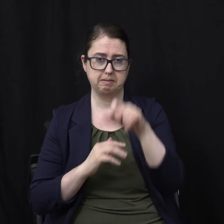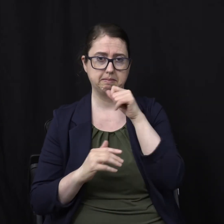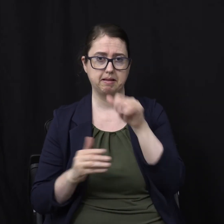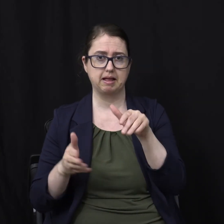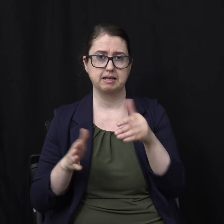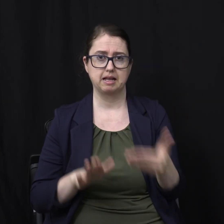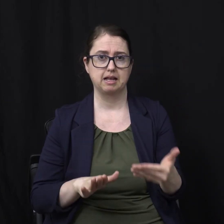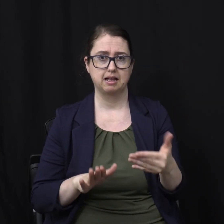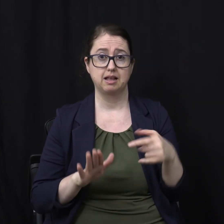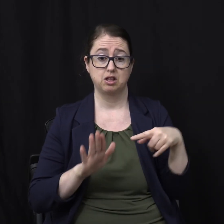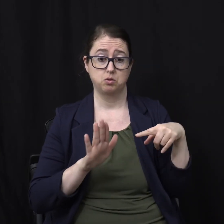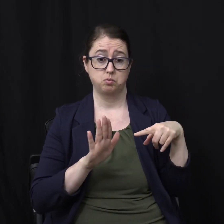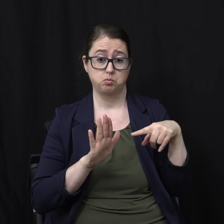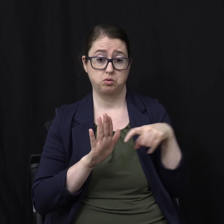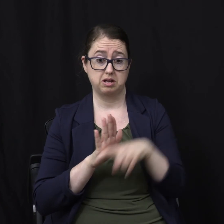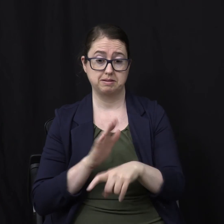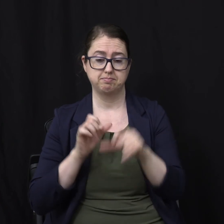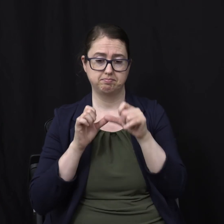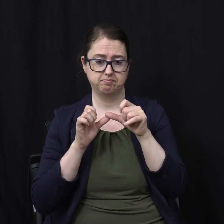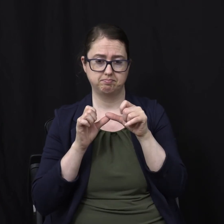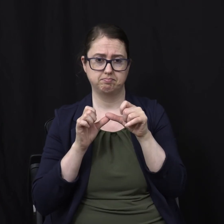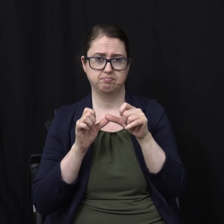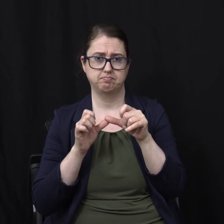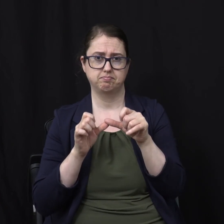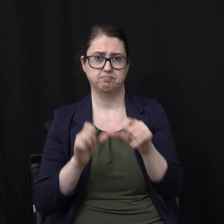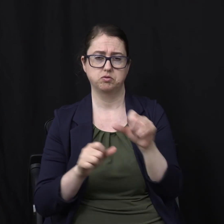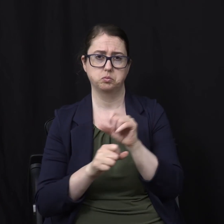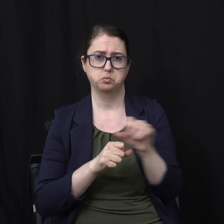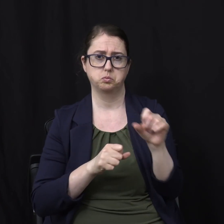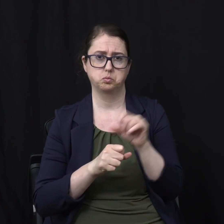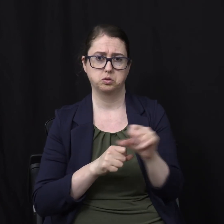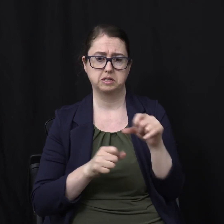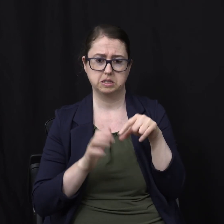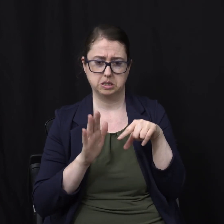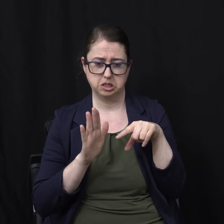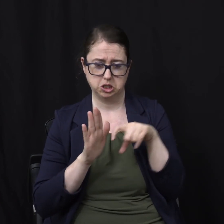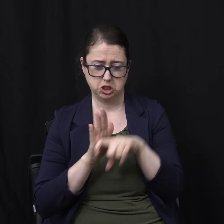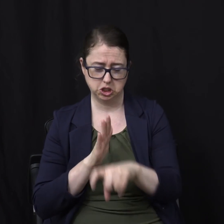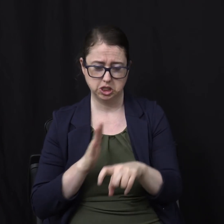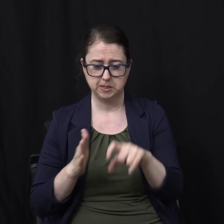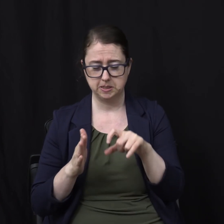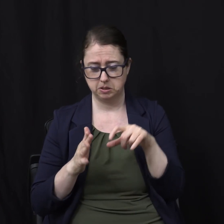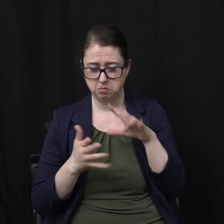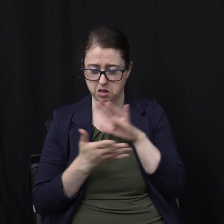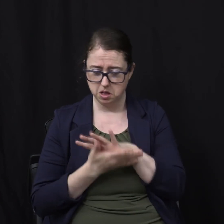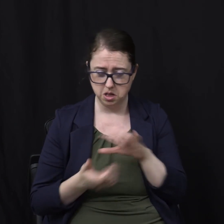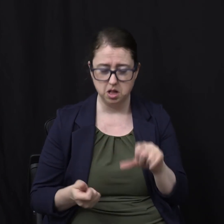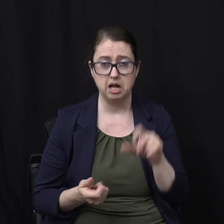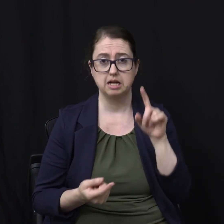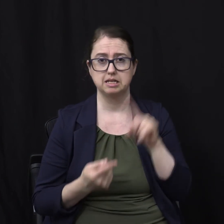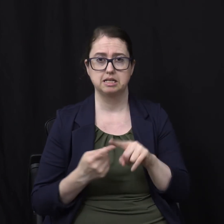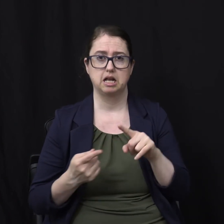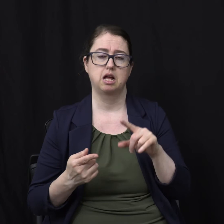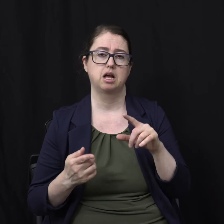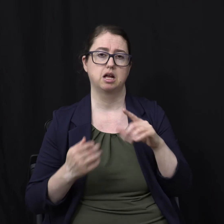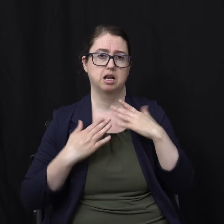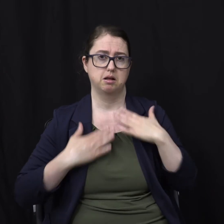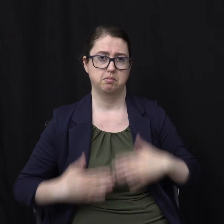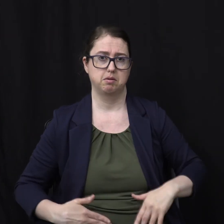does not cease Its work of decomposing Until body and soul Are totally destroyed in hell As